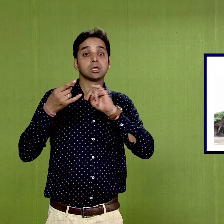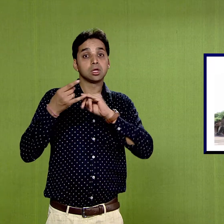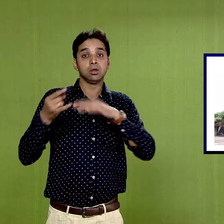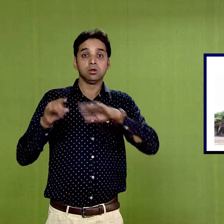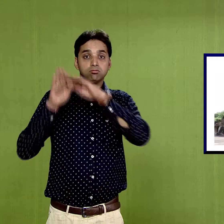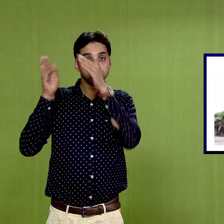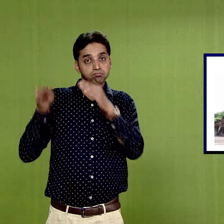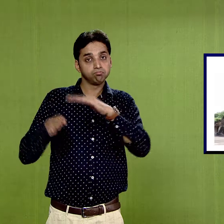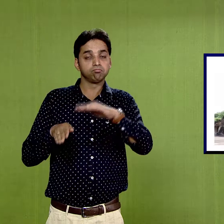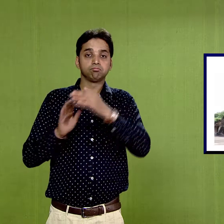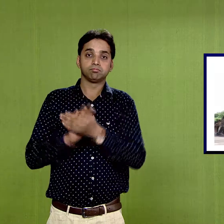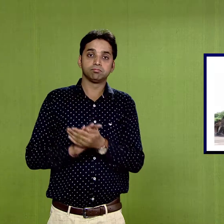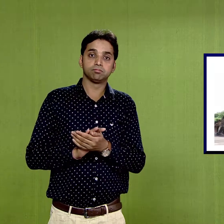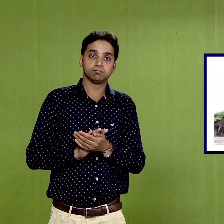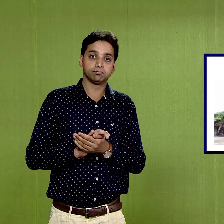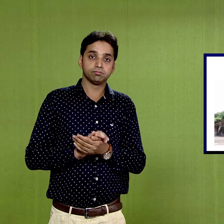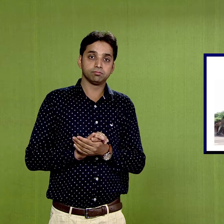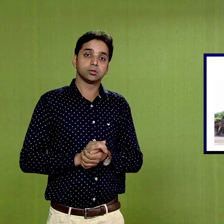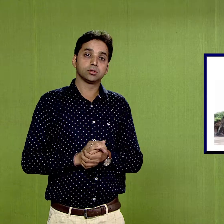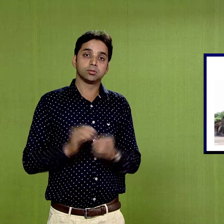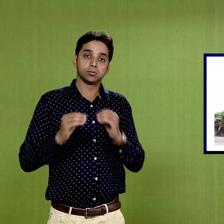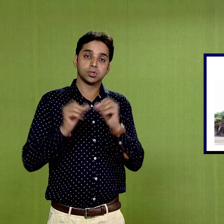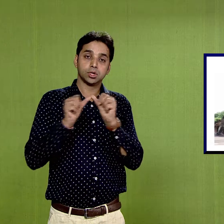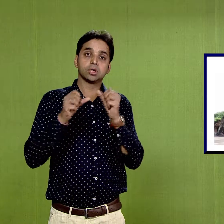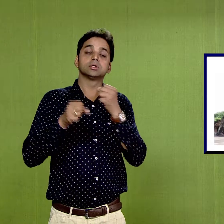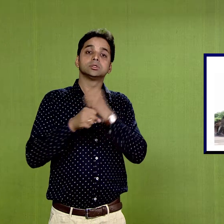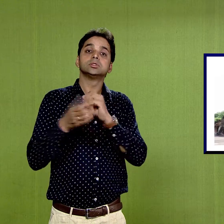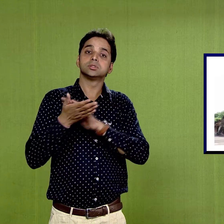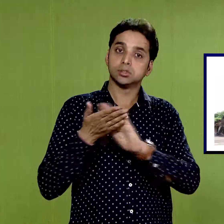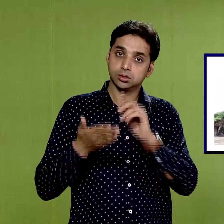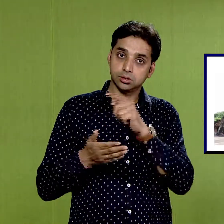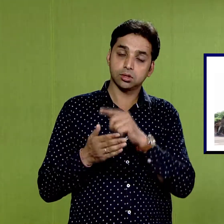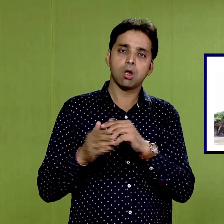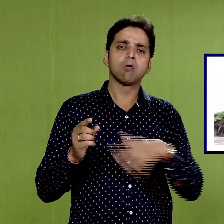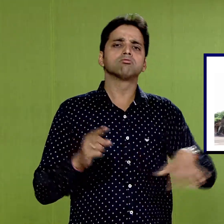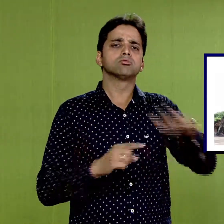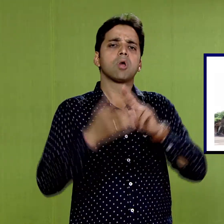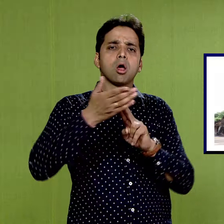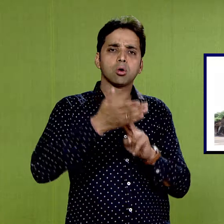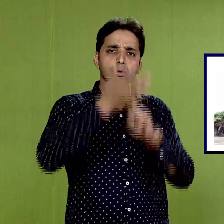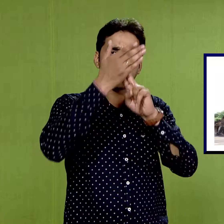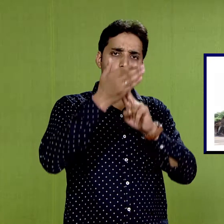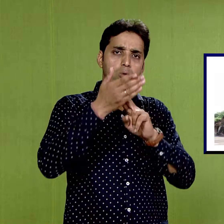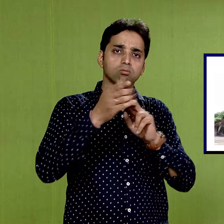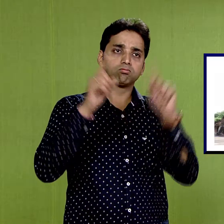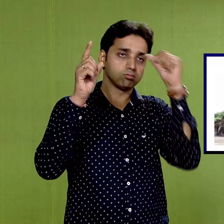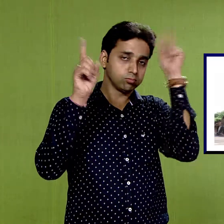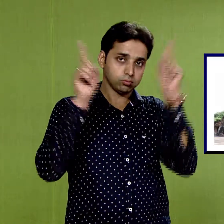at Baag in the north and also